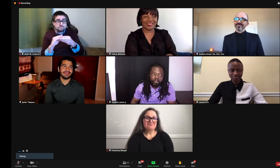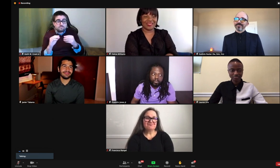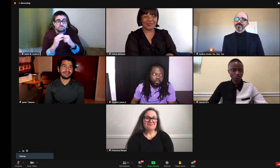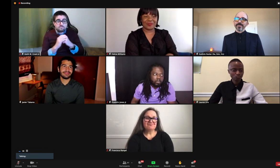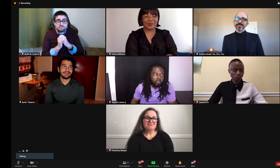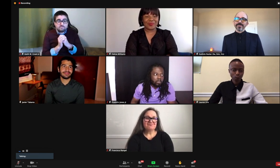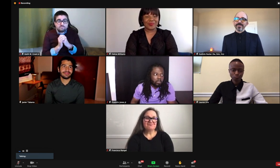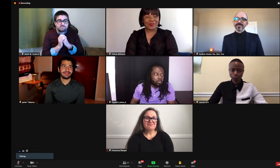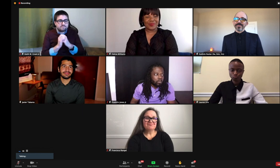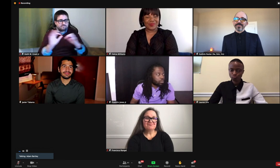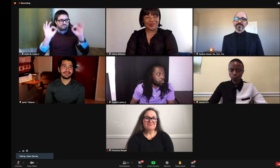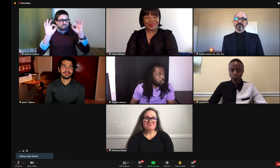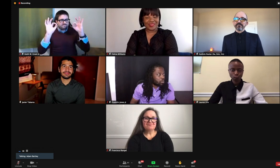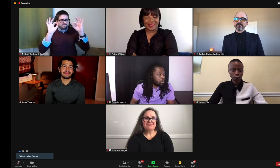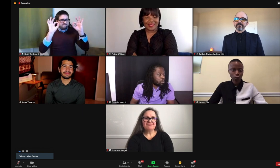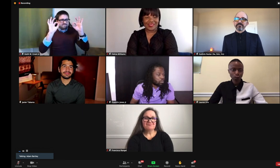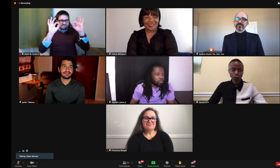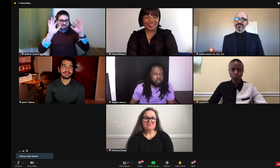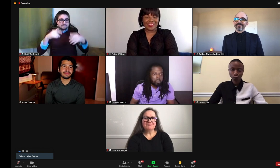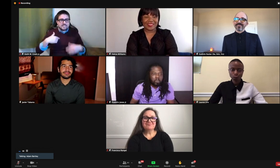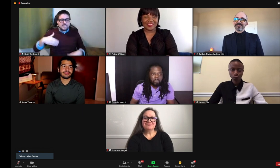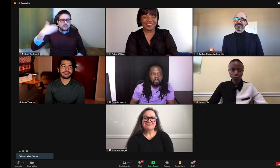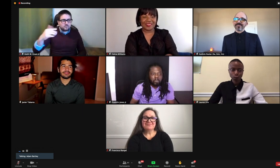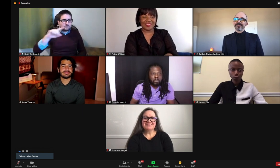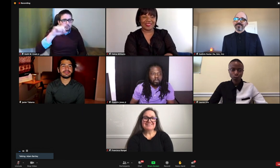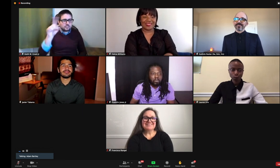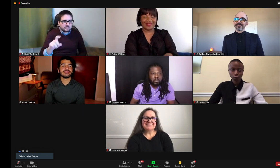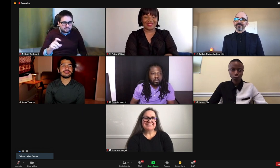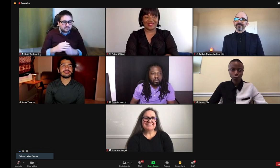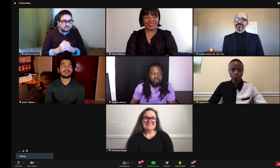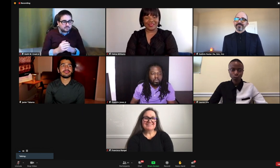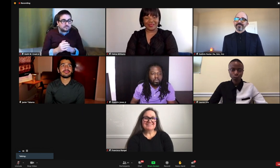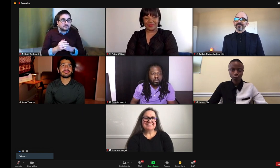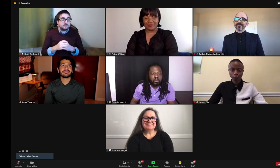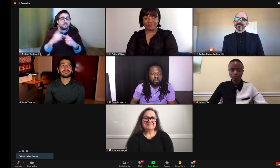Anybody else have other responses to that? Okay, next question.